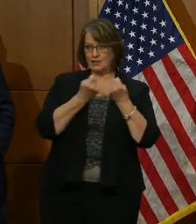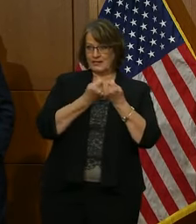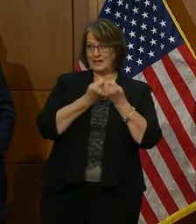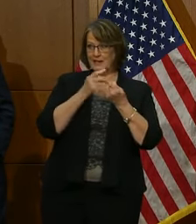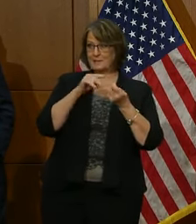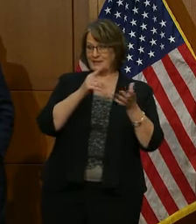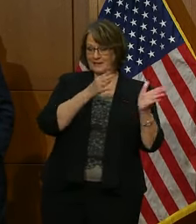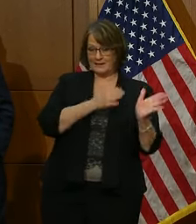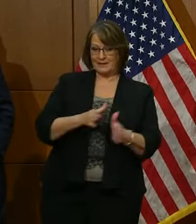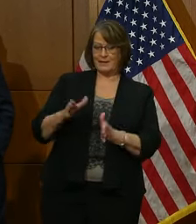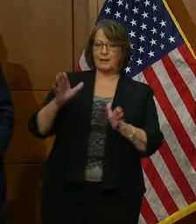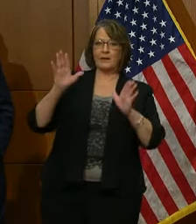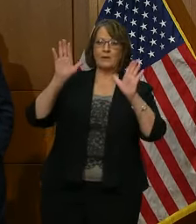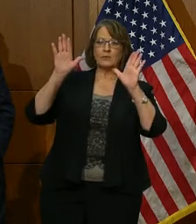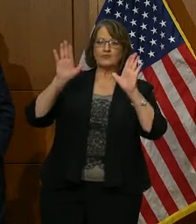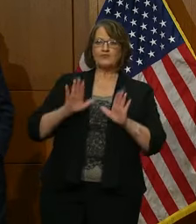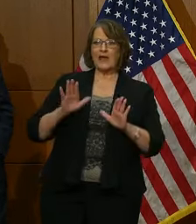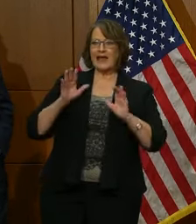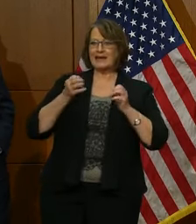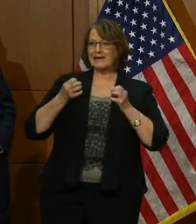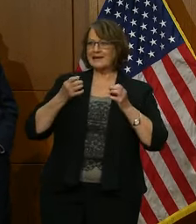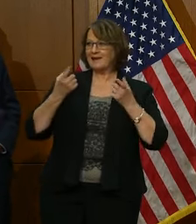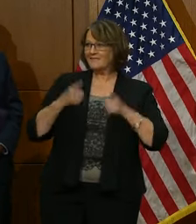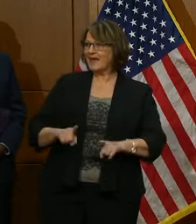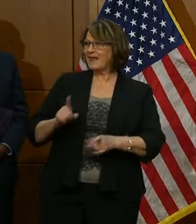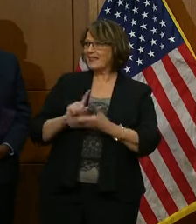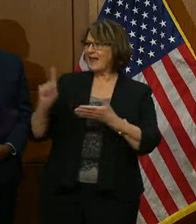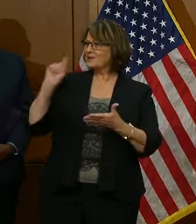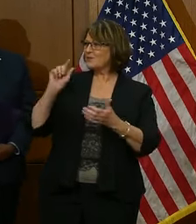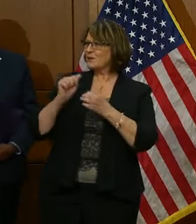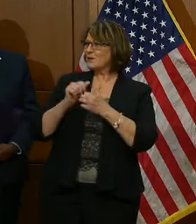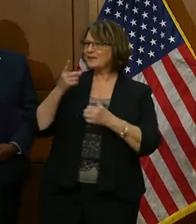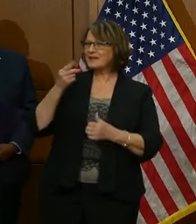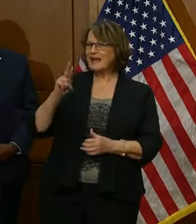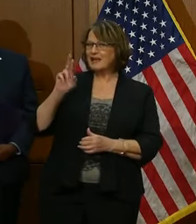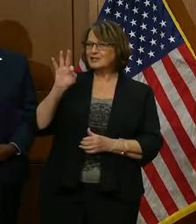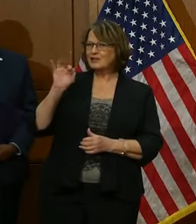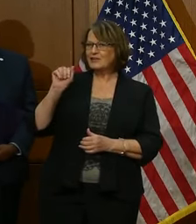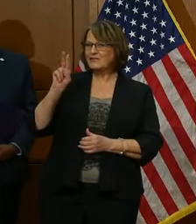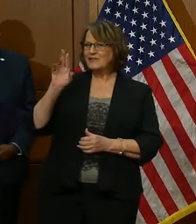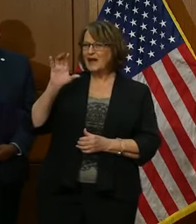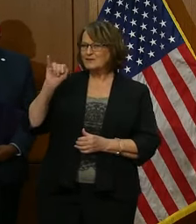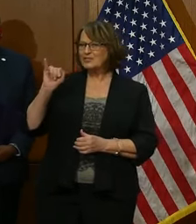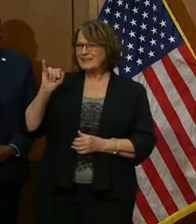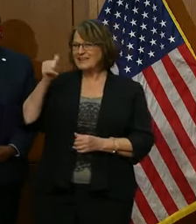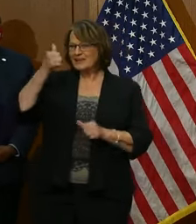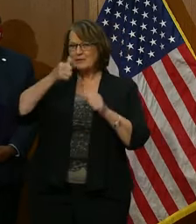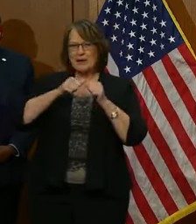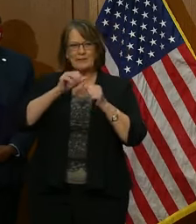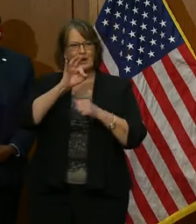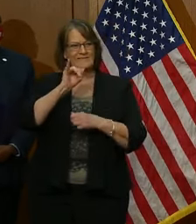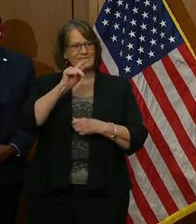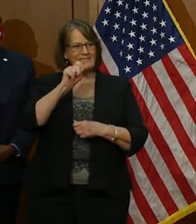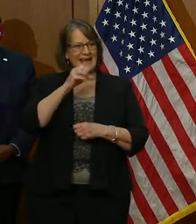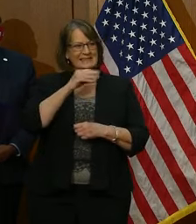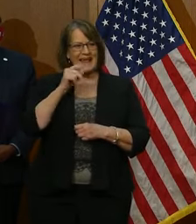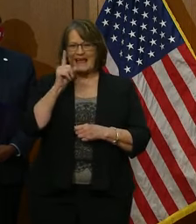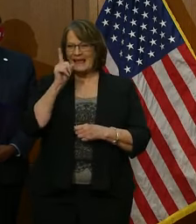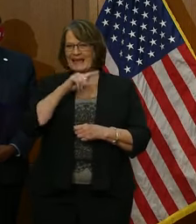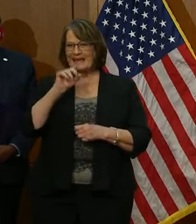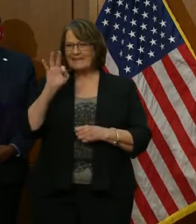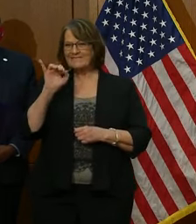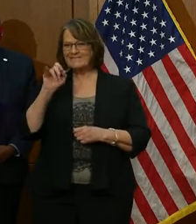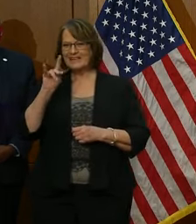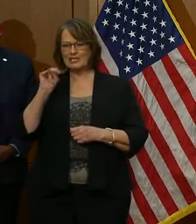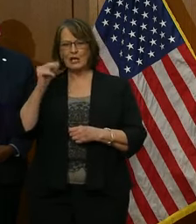a great event last week with Dr. Fauci, facts and fiction, really talking about why we need